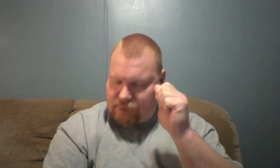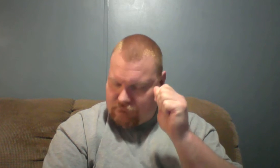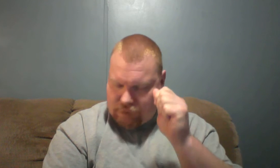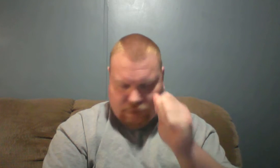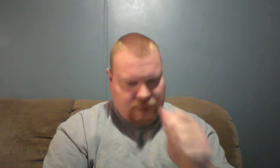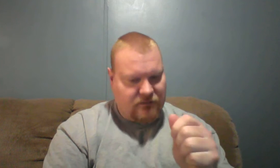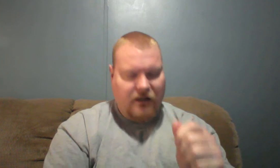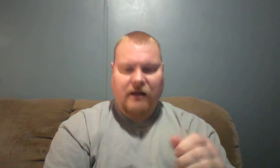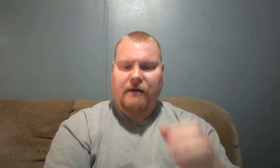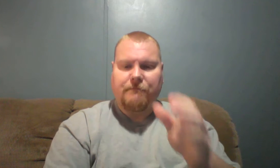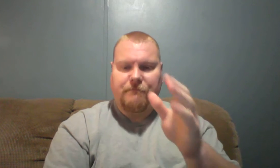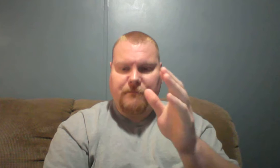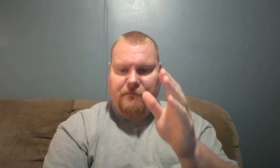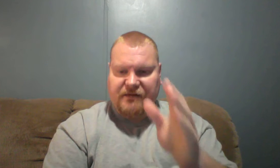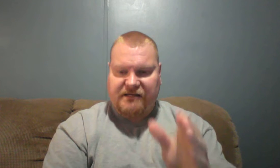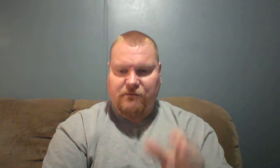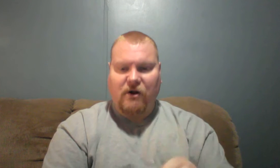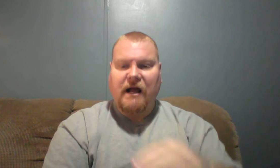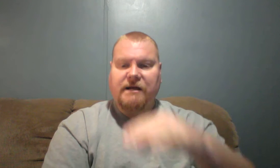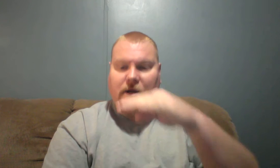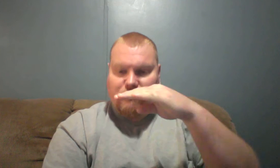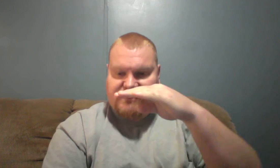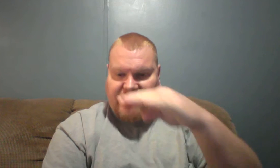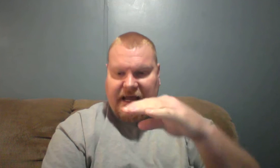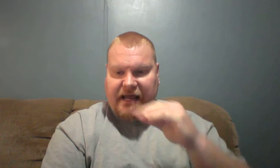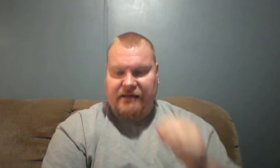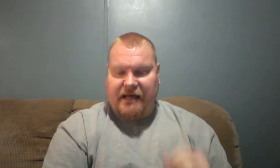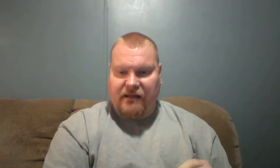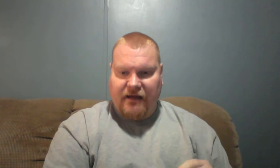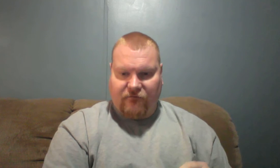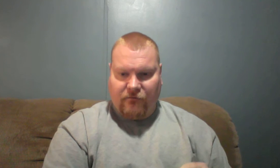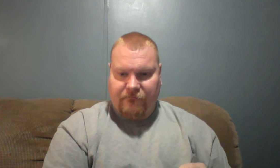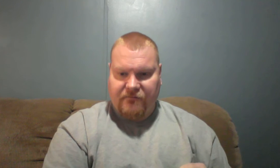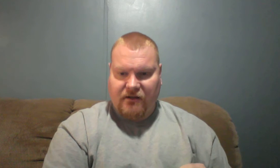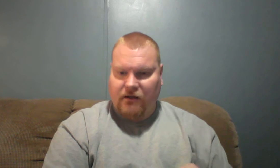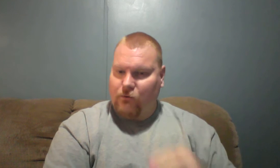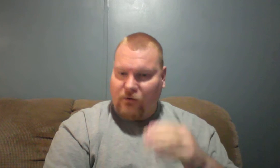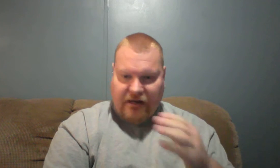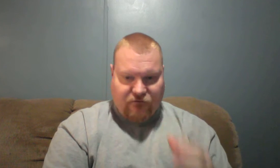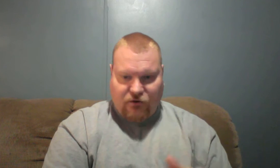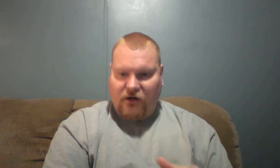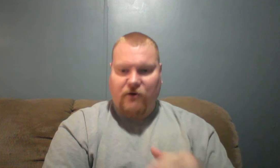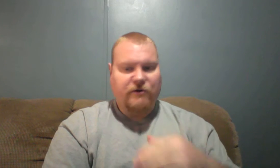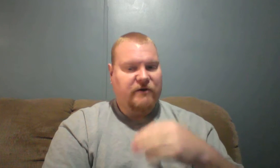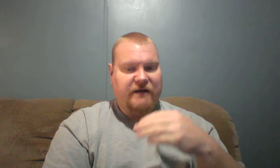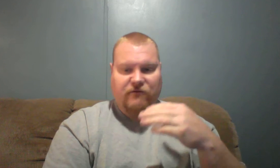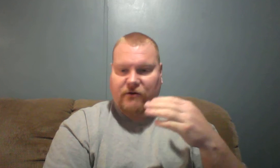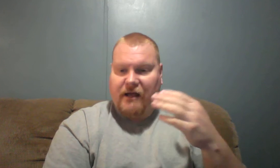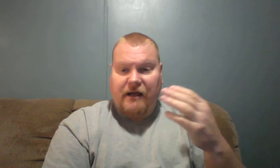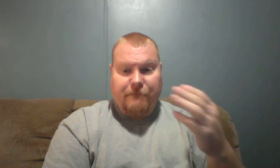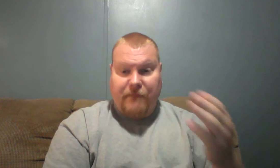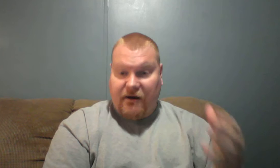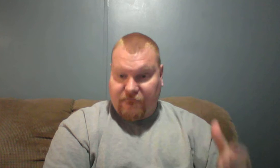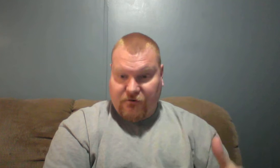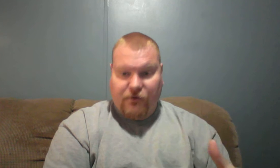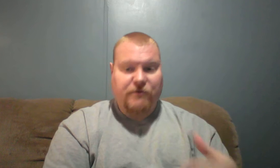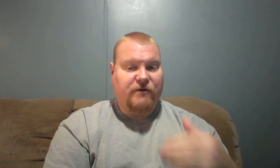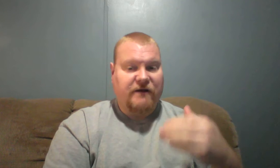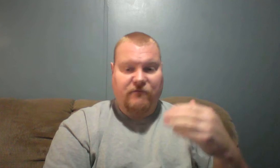but that's the part. Don't stay at that level. You will never grow. You'll never bear fruit. You'll never be